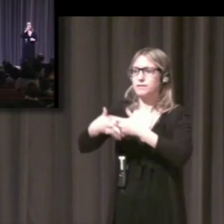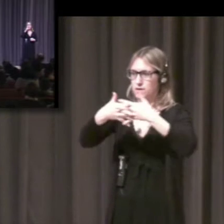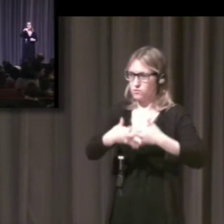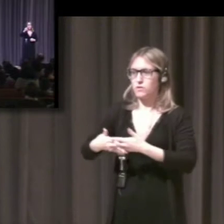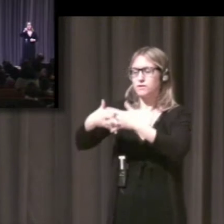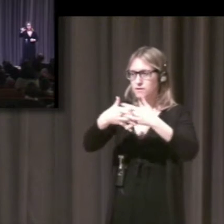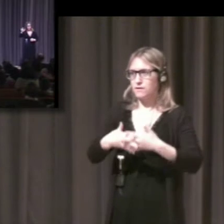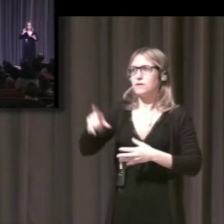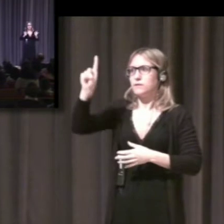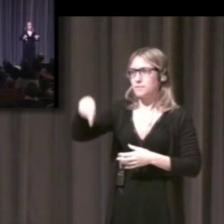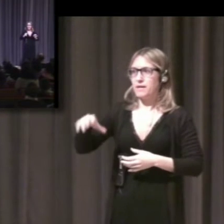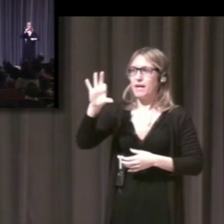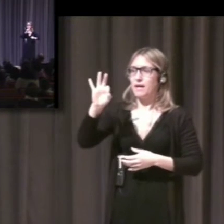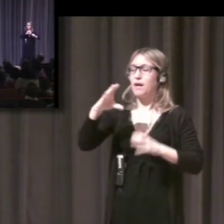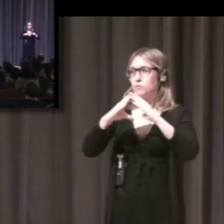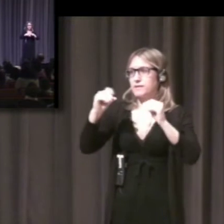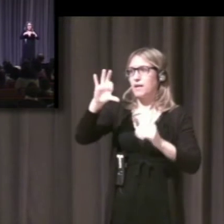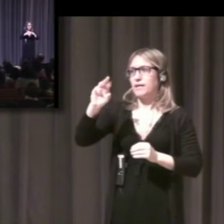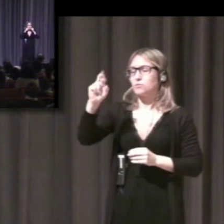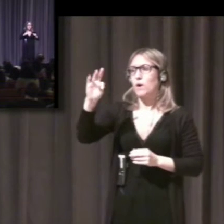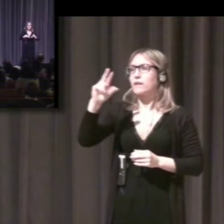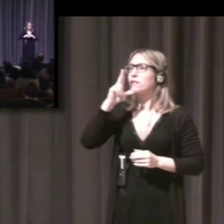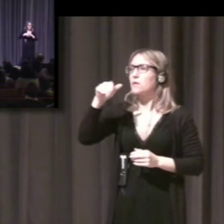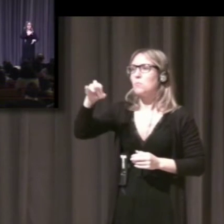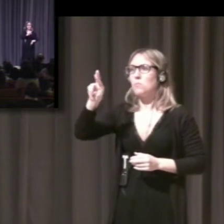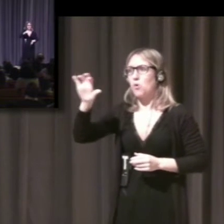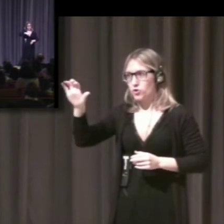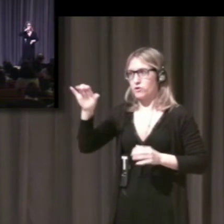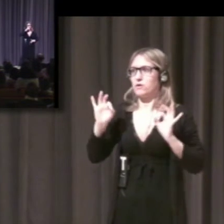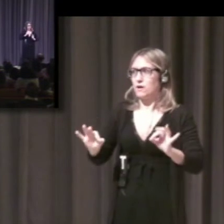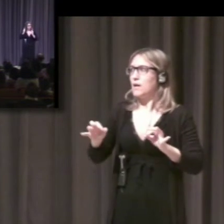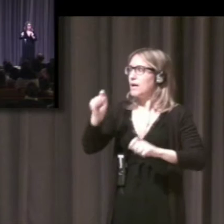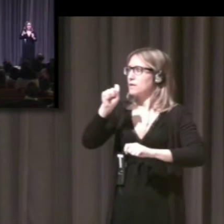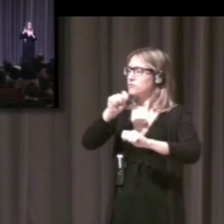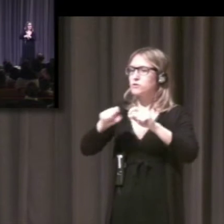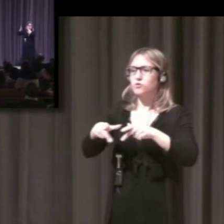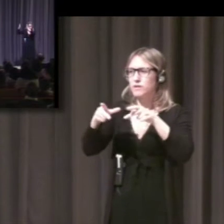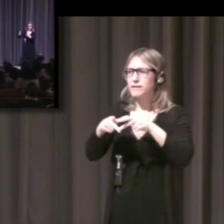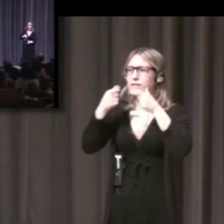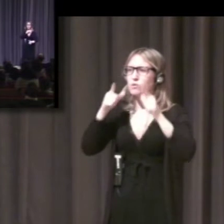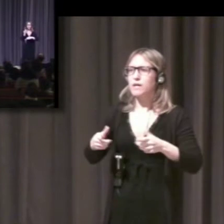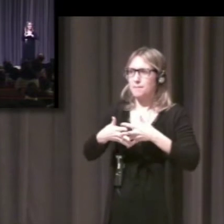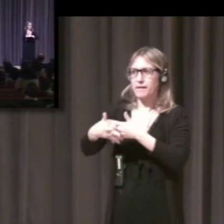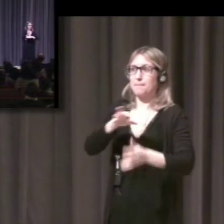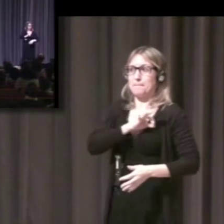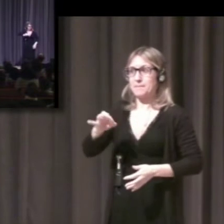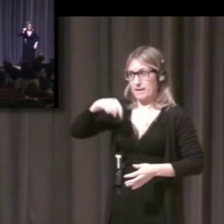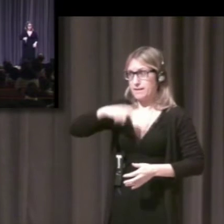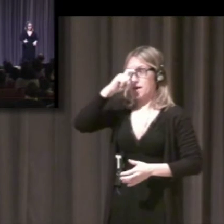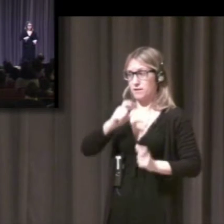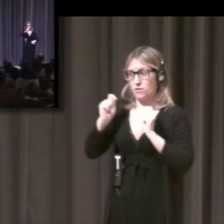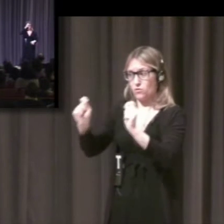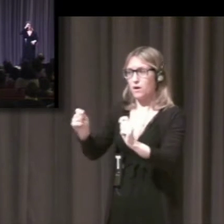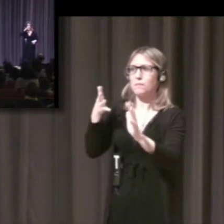her as follows, and I quote, as an eloquent spokesperson on behalf of our field showing how ideas about